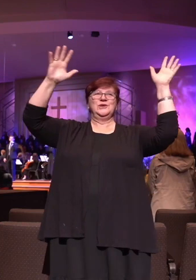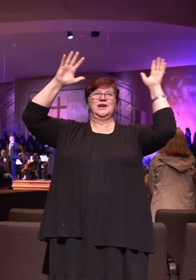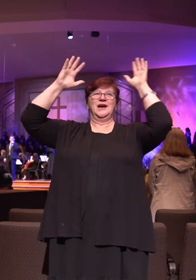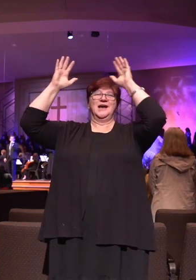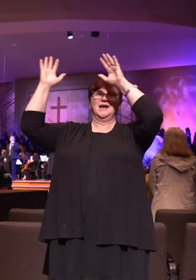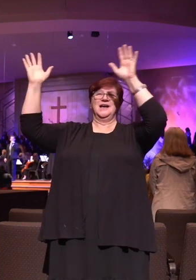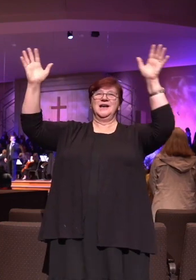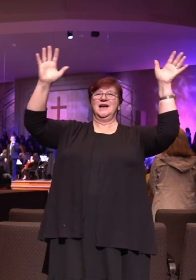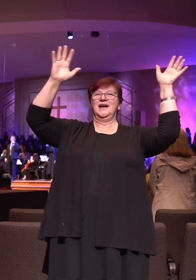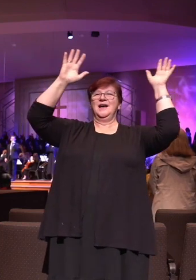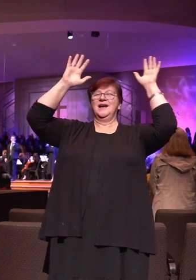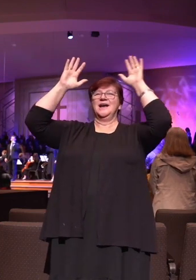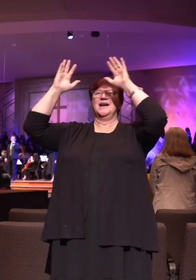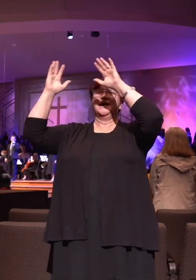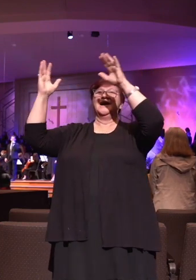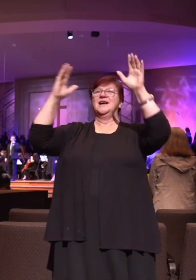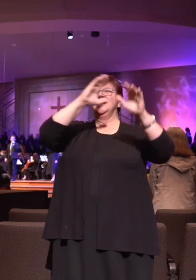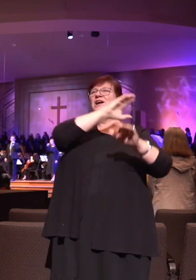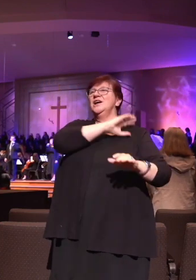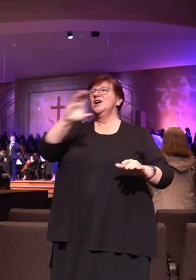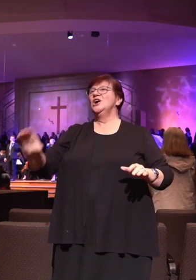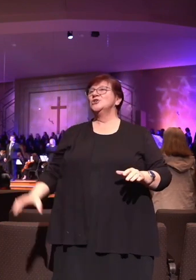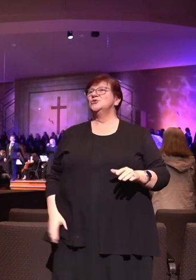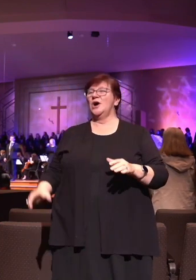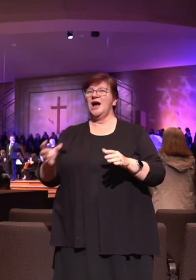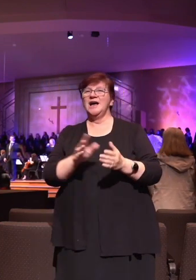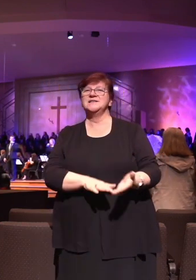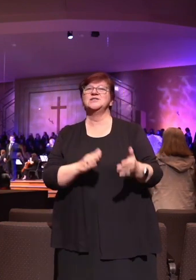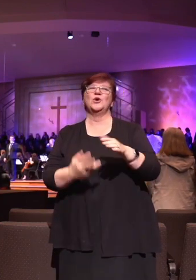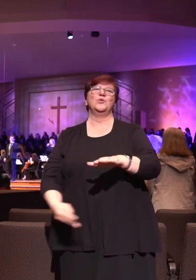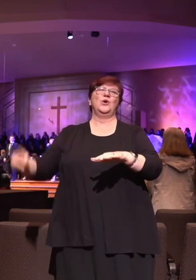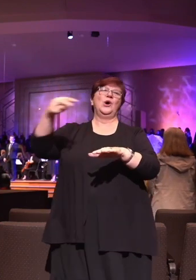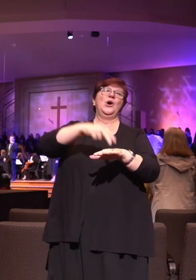Alleluia Rides the roads